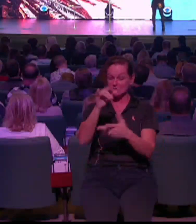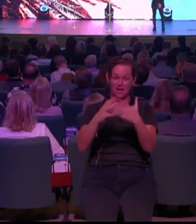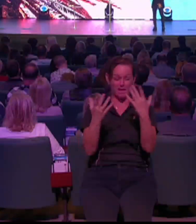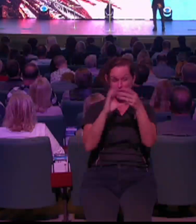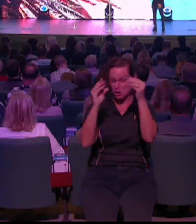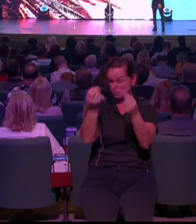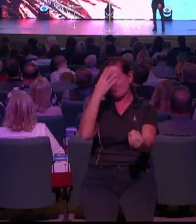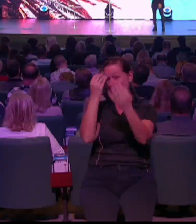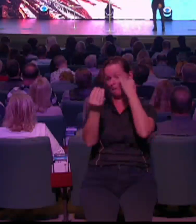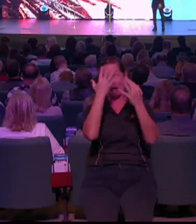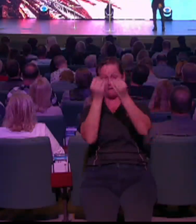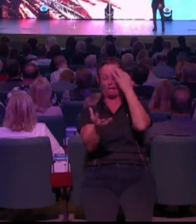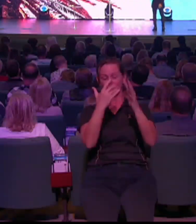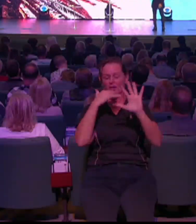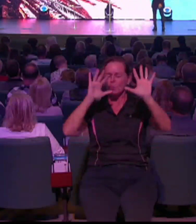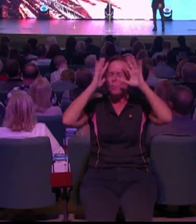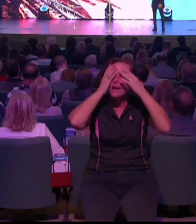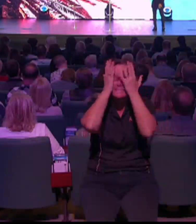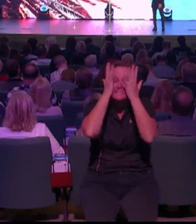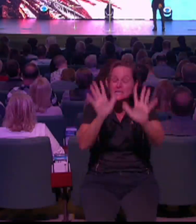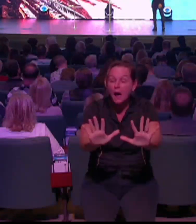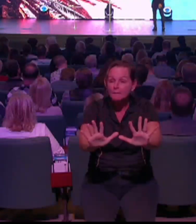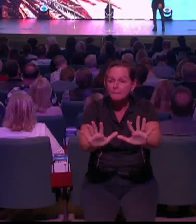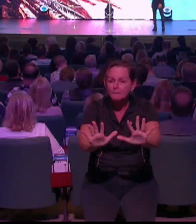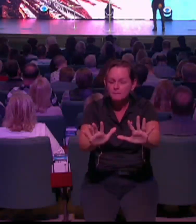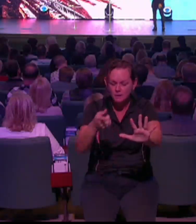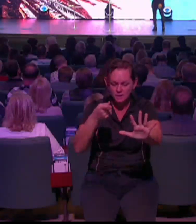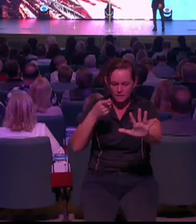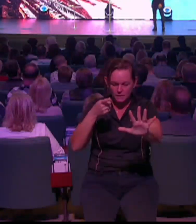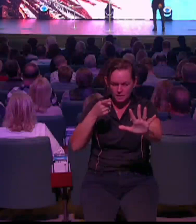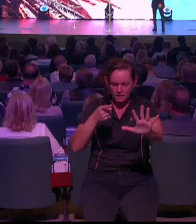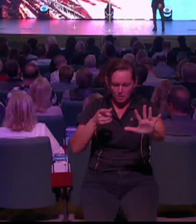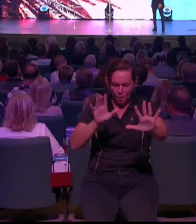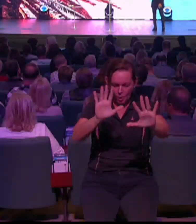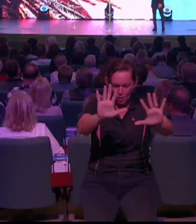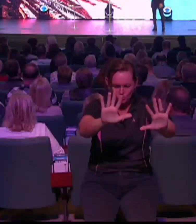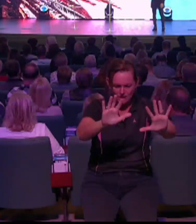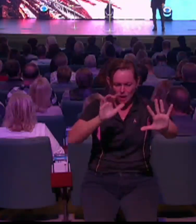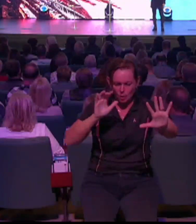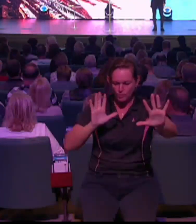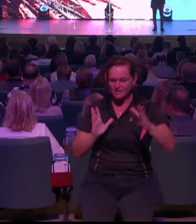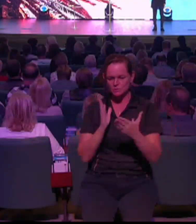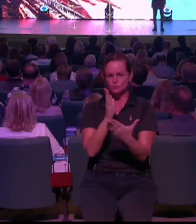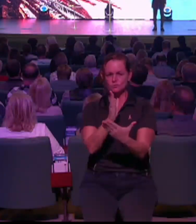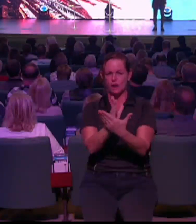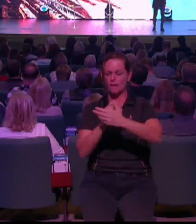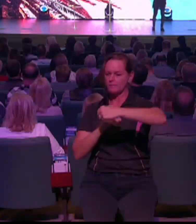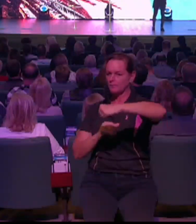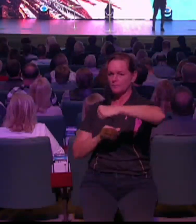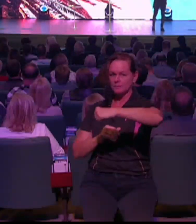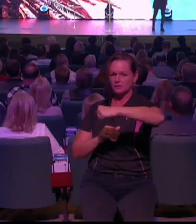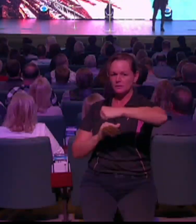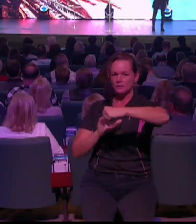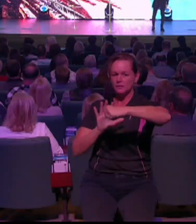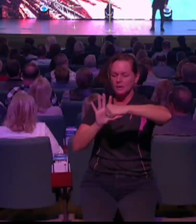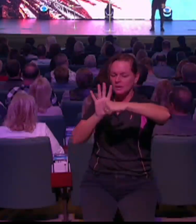overwhelming sense of the presence of God. We need a generation to get into the presence of God.